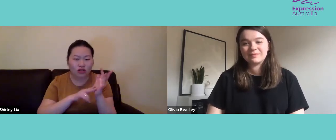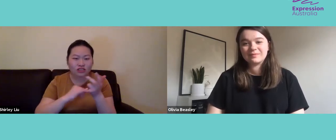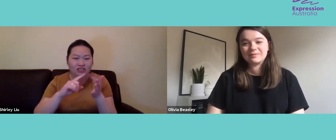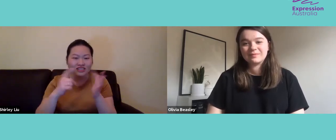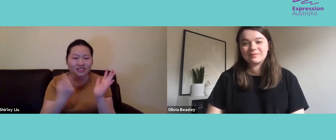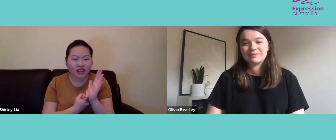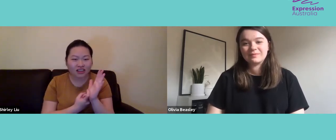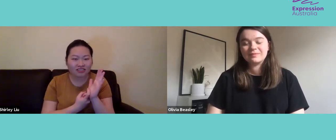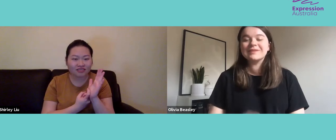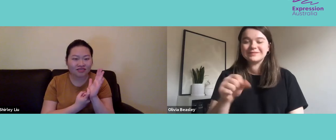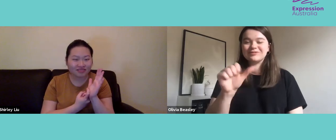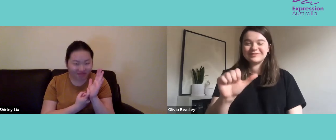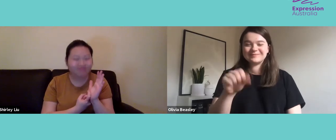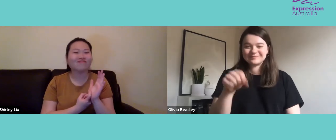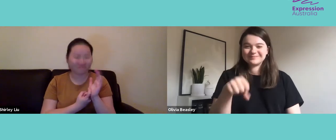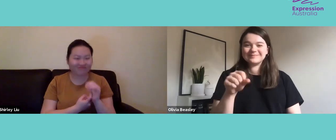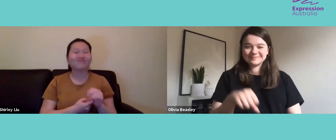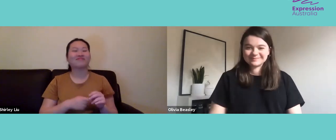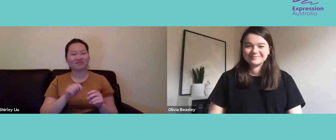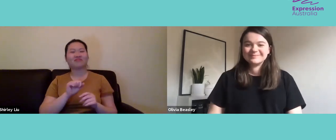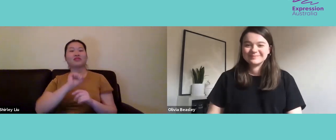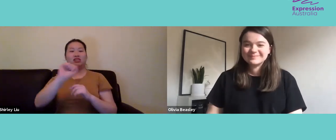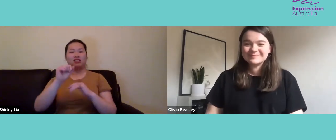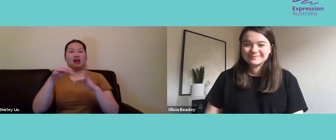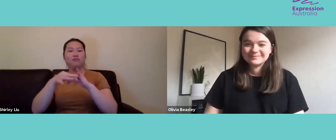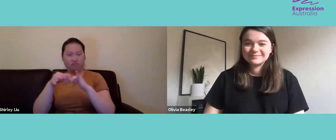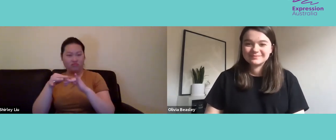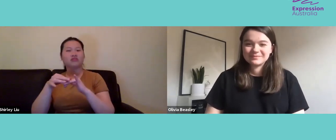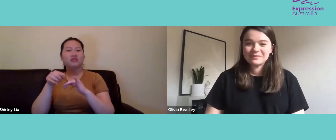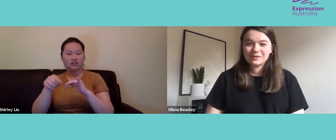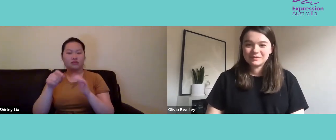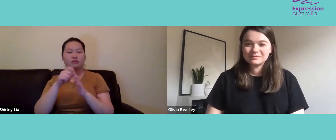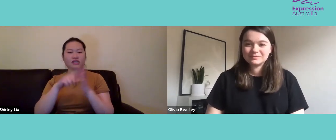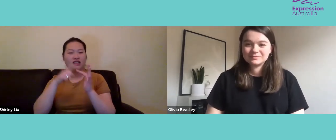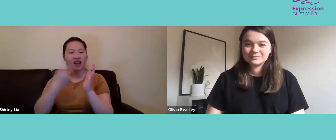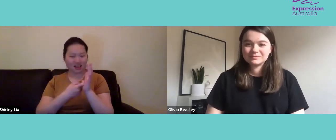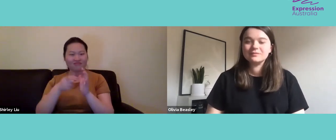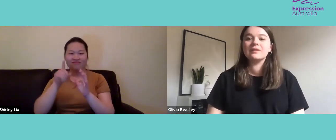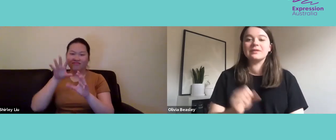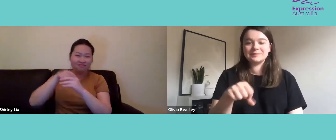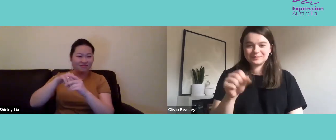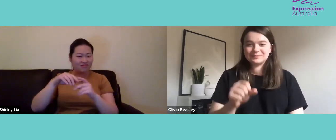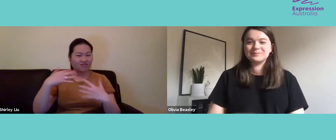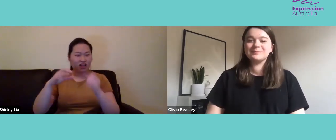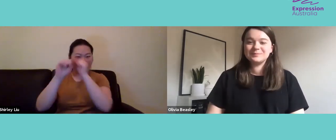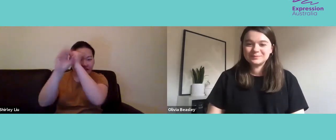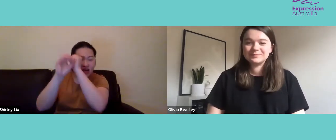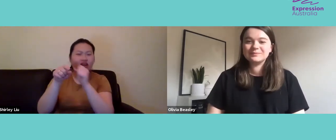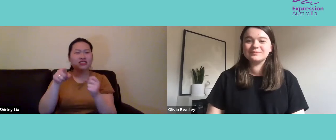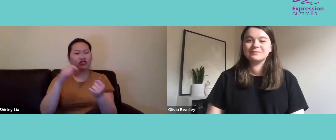and her husband, Peter, who